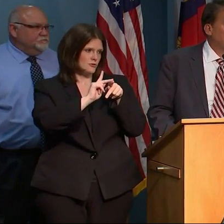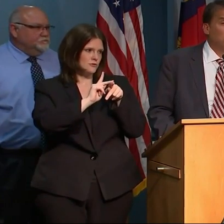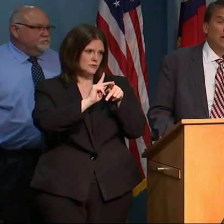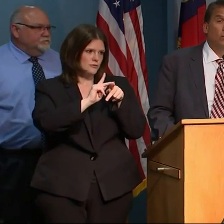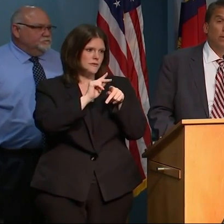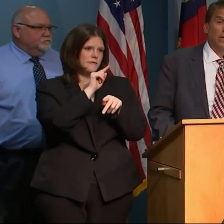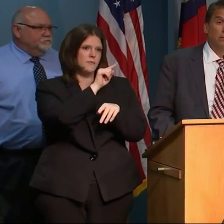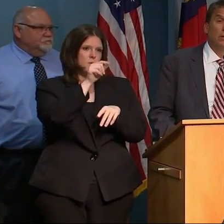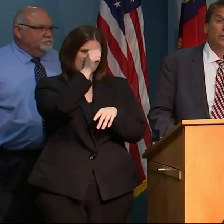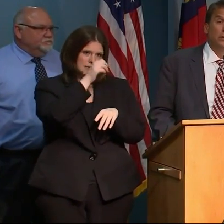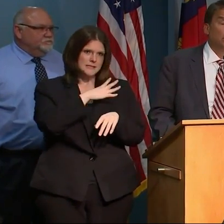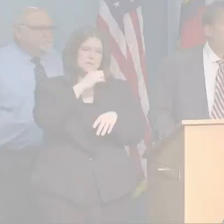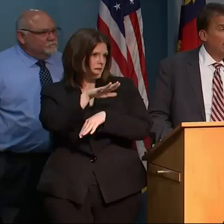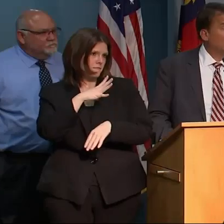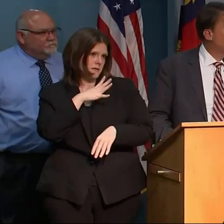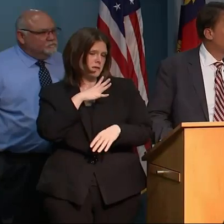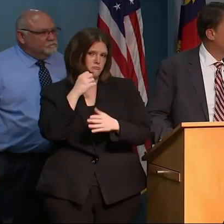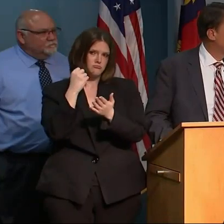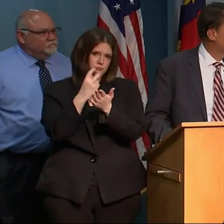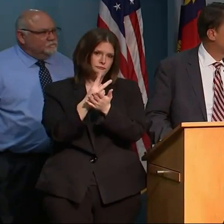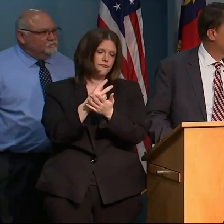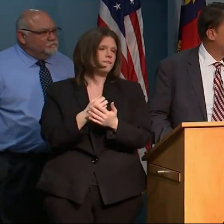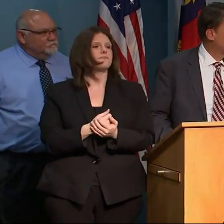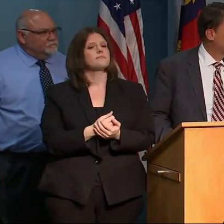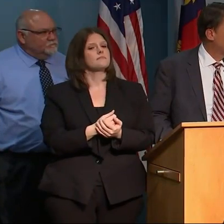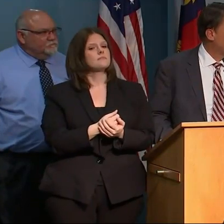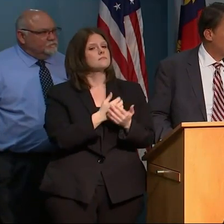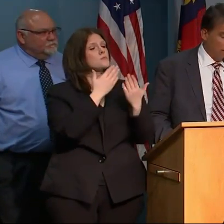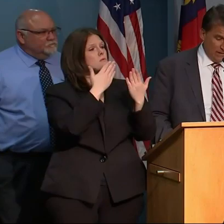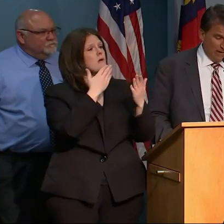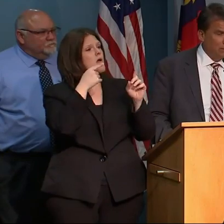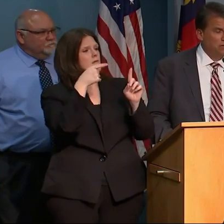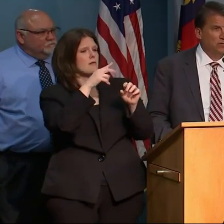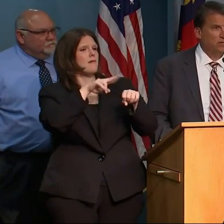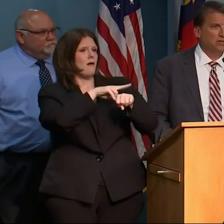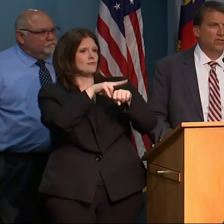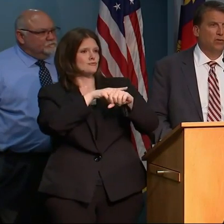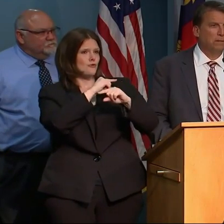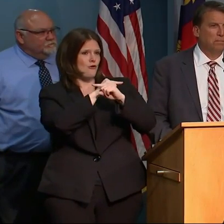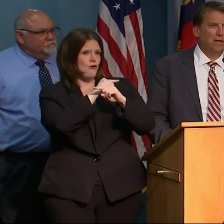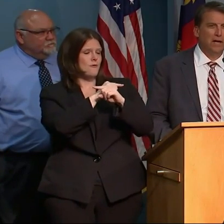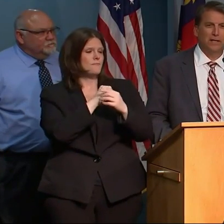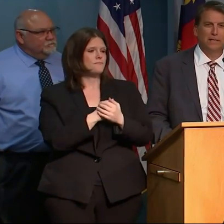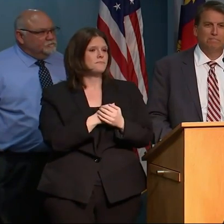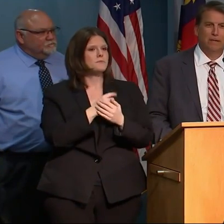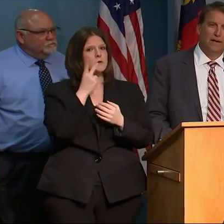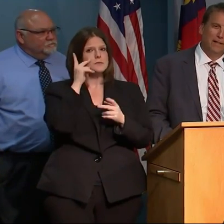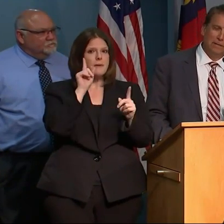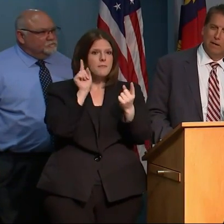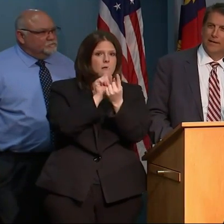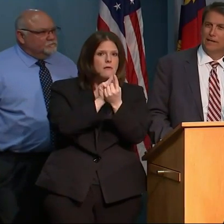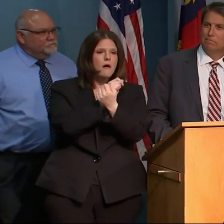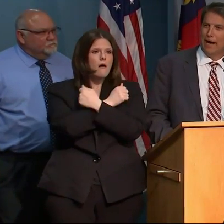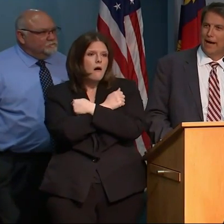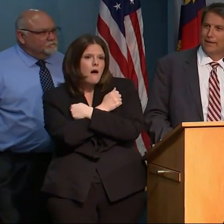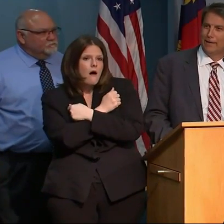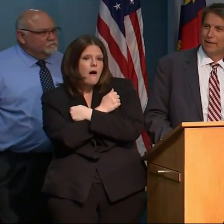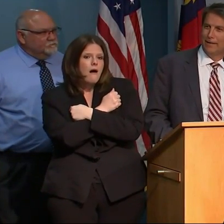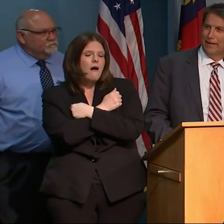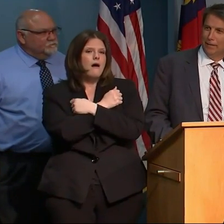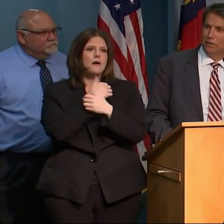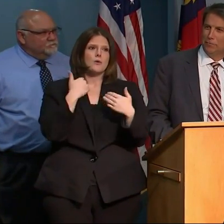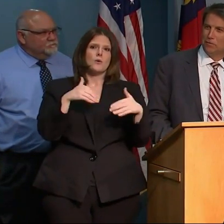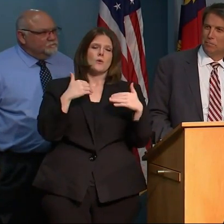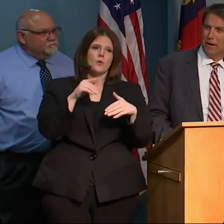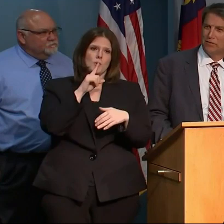these men and women in blue. Thank you very much to the National Guard. You saw people hugging them, them hugging back.